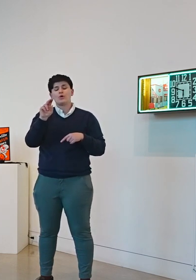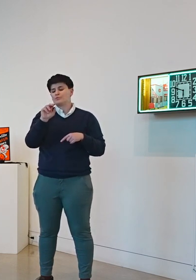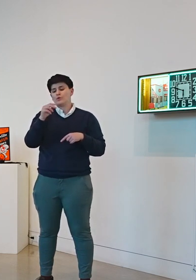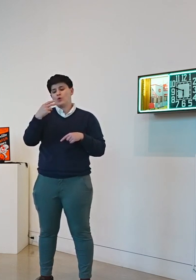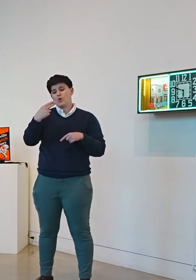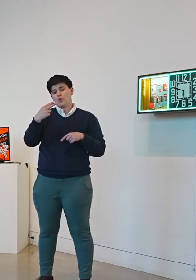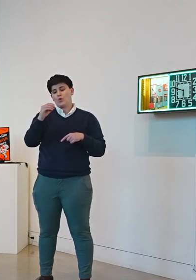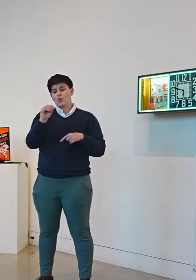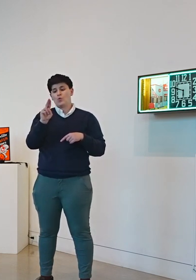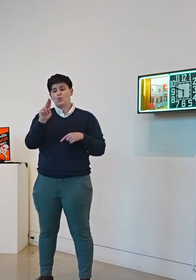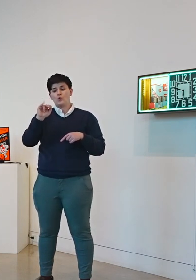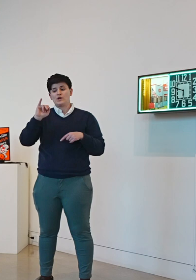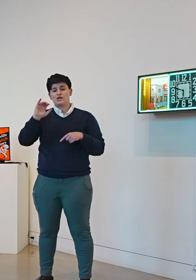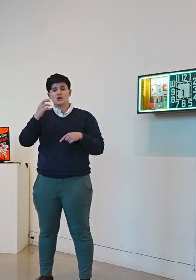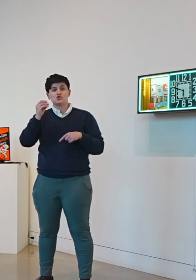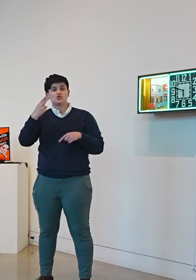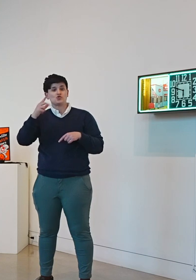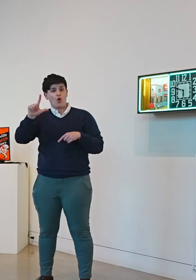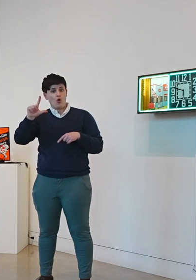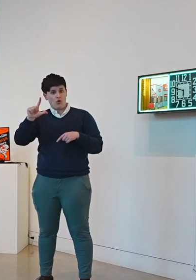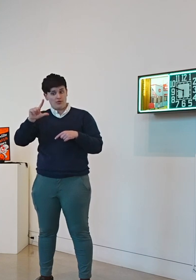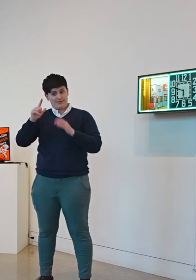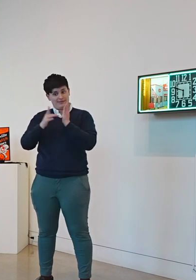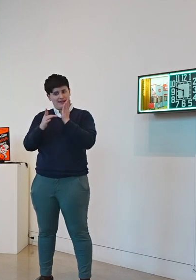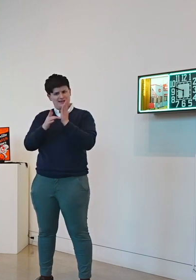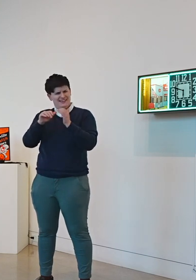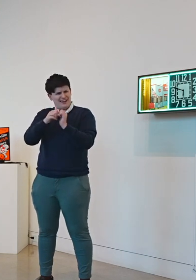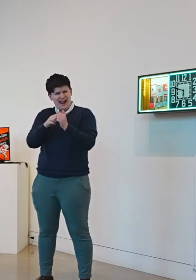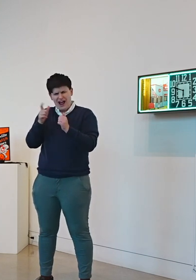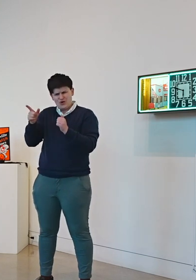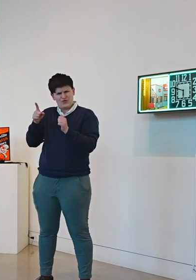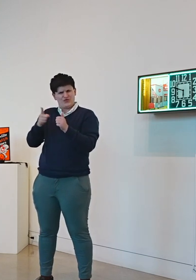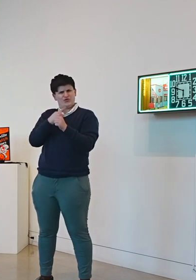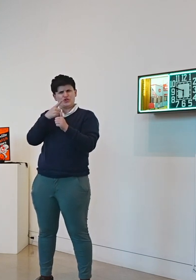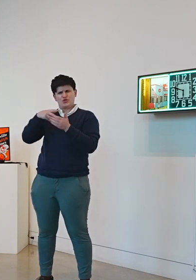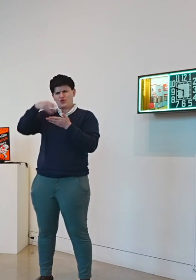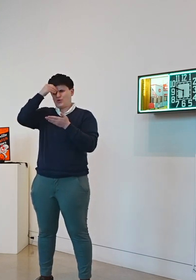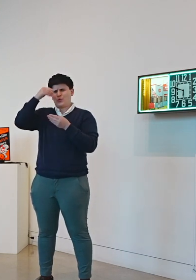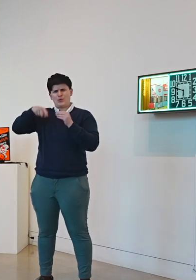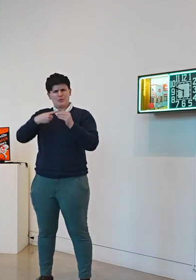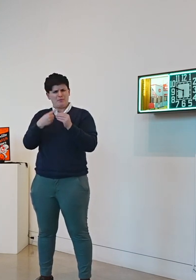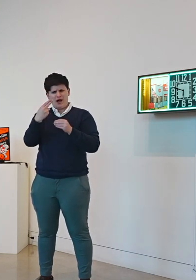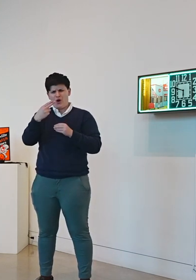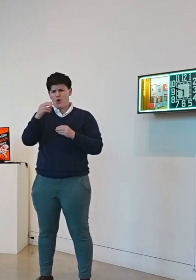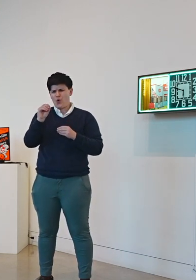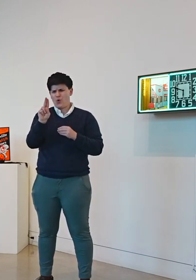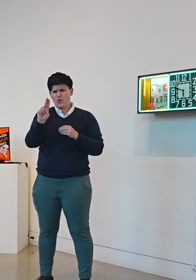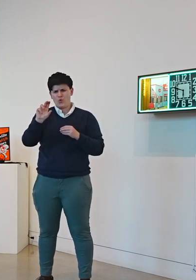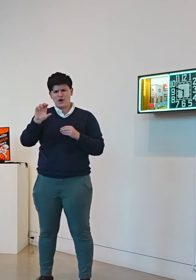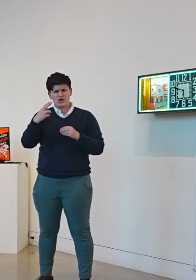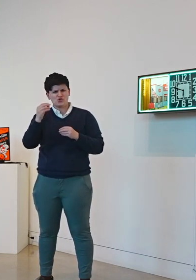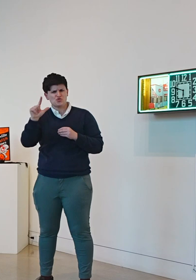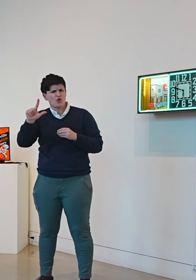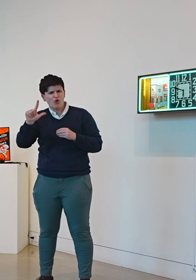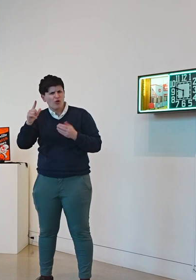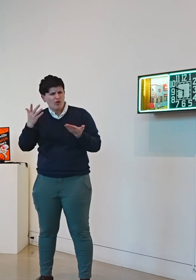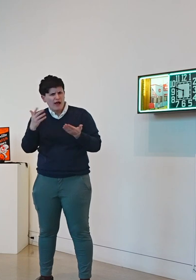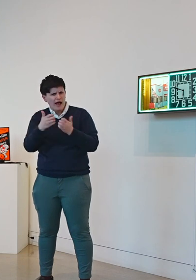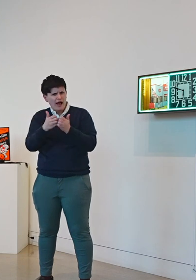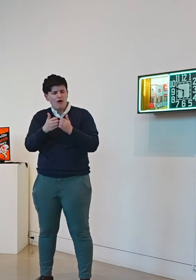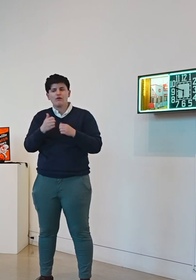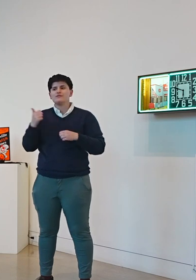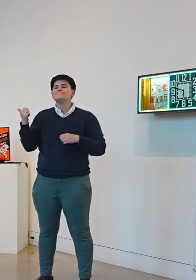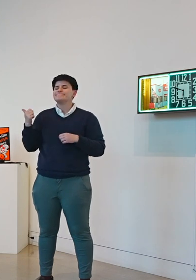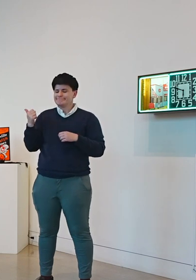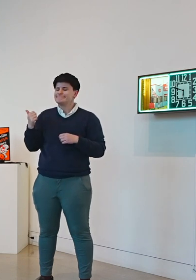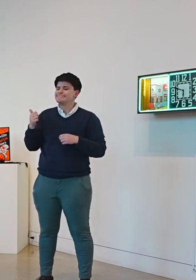technique how did you get introduced to that okay okay okay I really have always liked beading